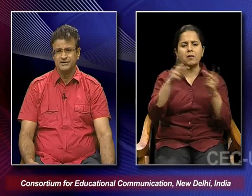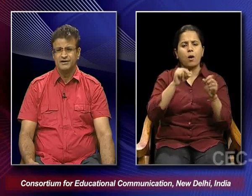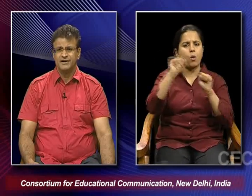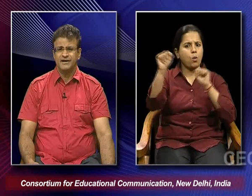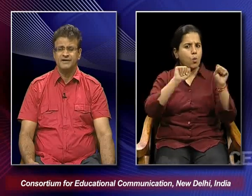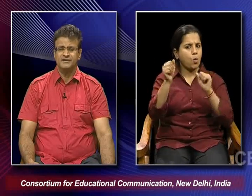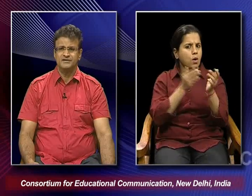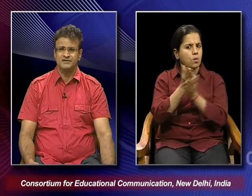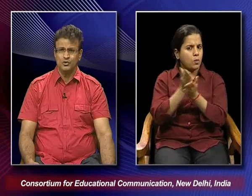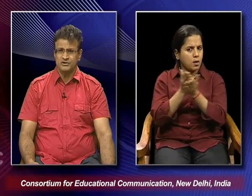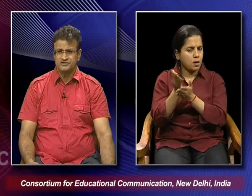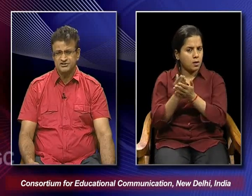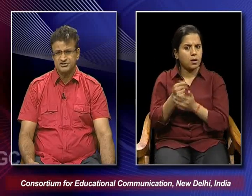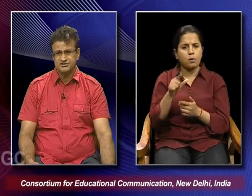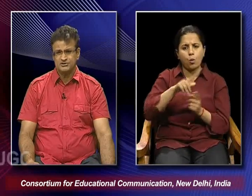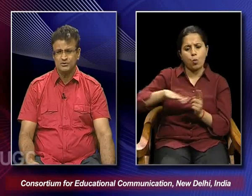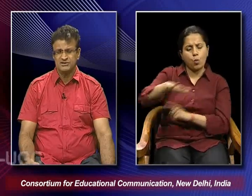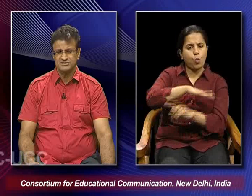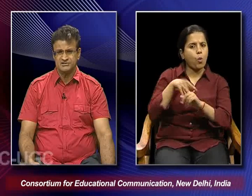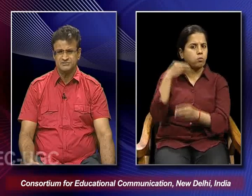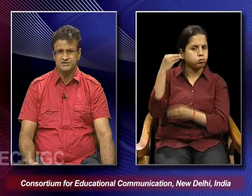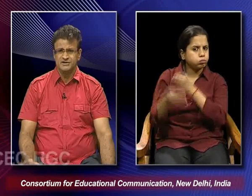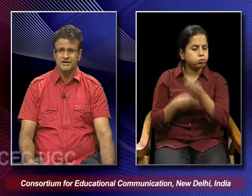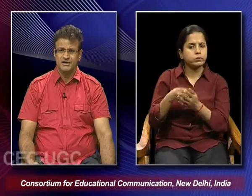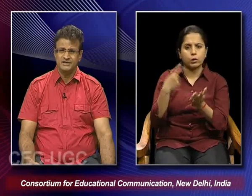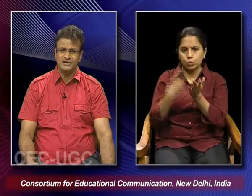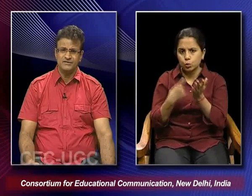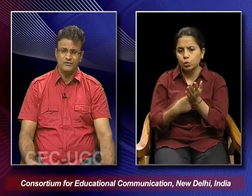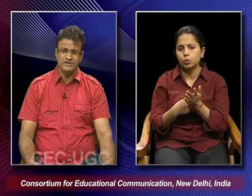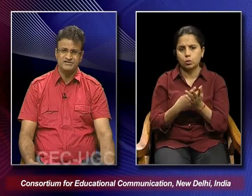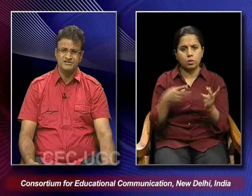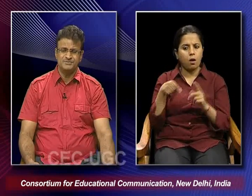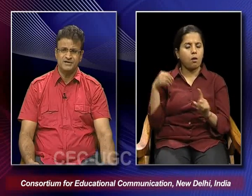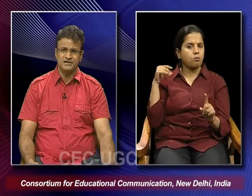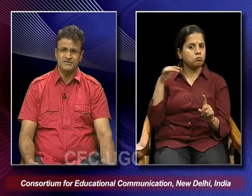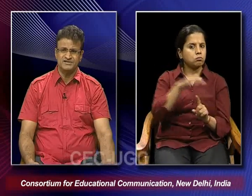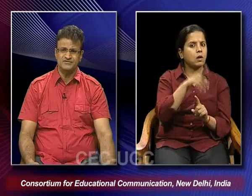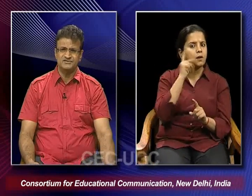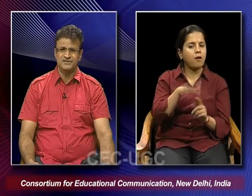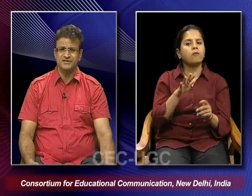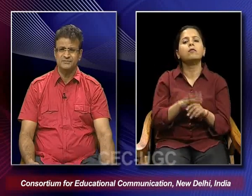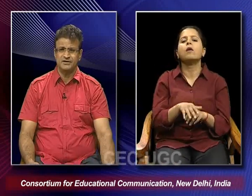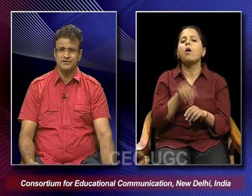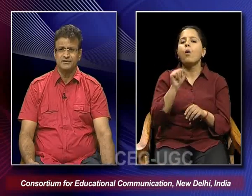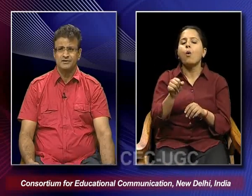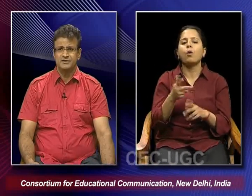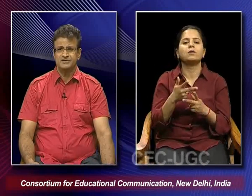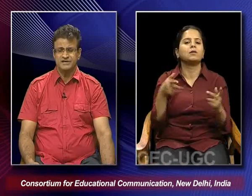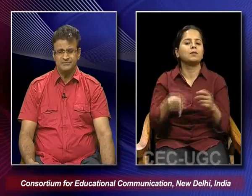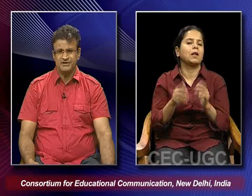and the local traditions, local customs, they influence these particular festivals when they are being